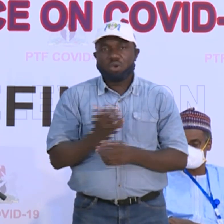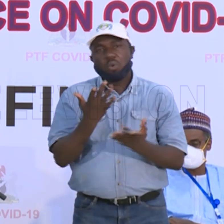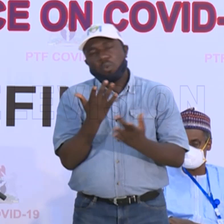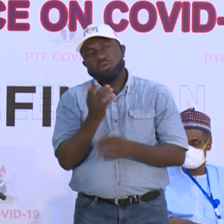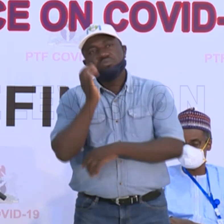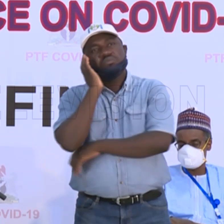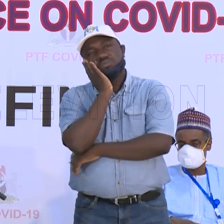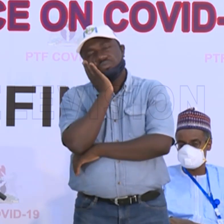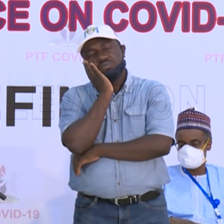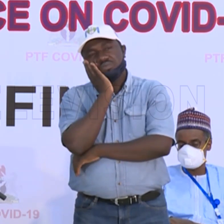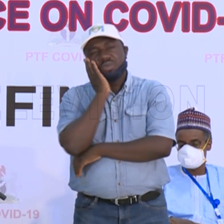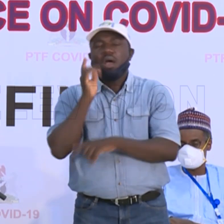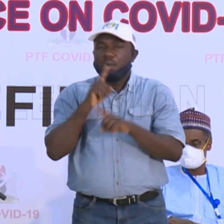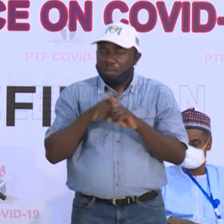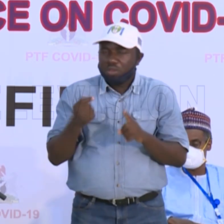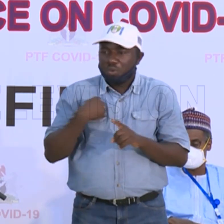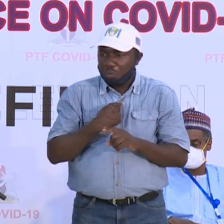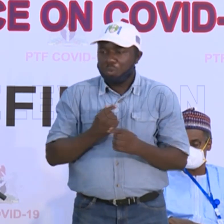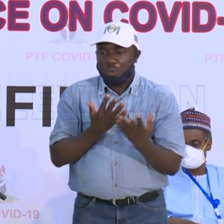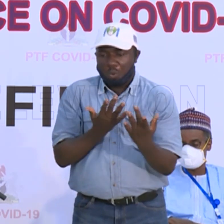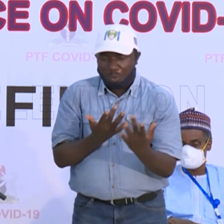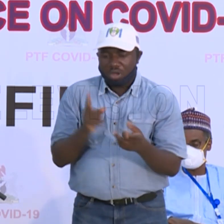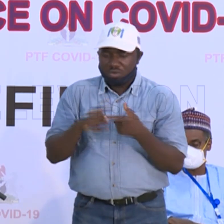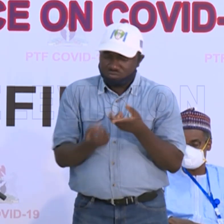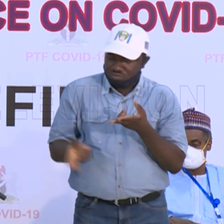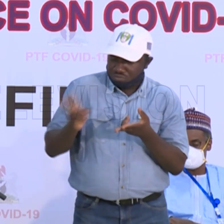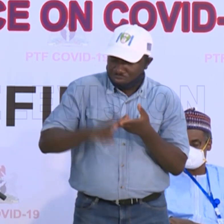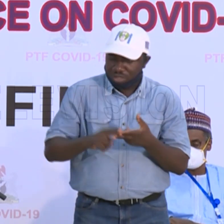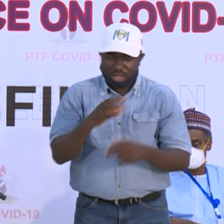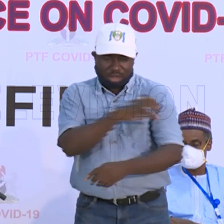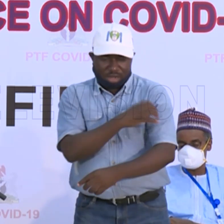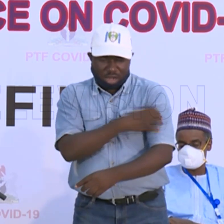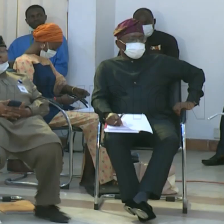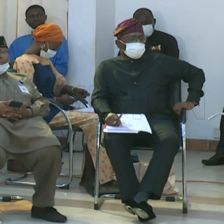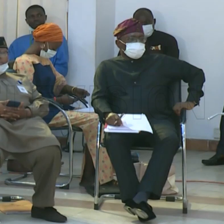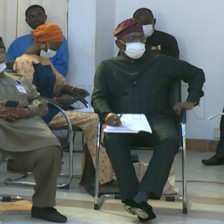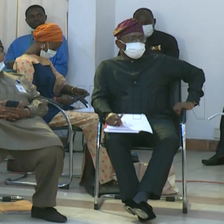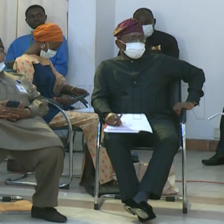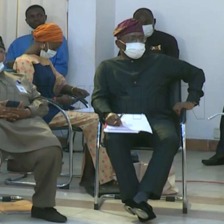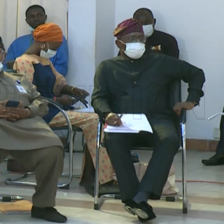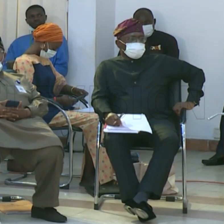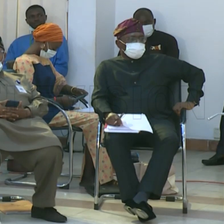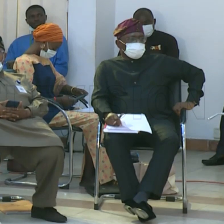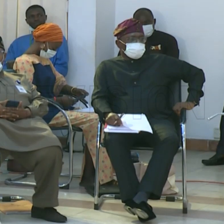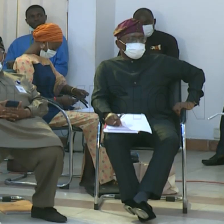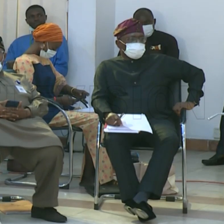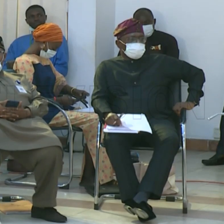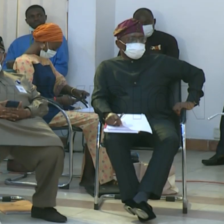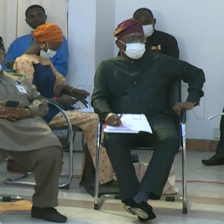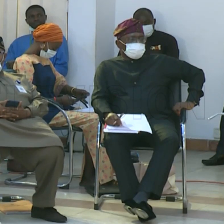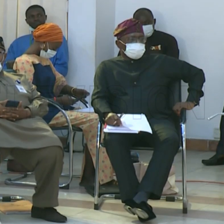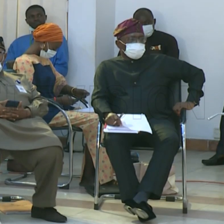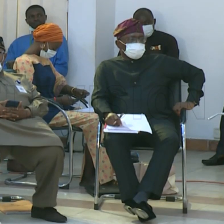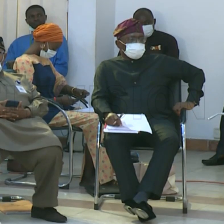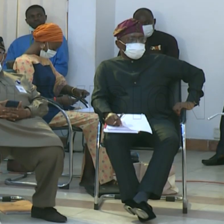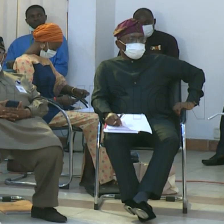while we're quickly improving and increasing the capacity of our existing labs. So we continue to urge Nigerians to be